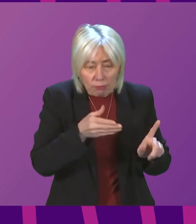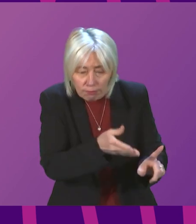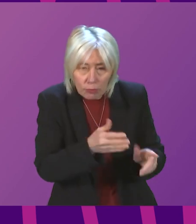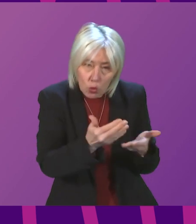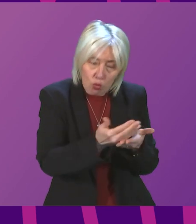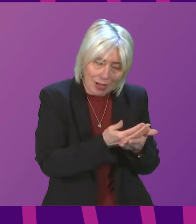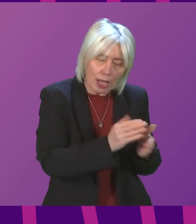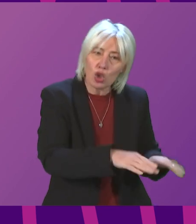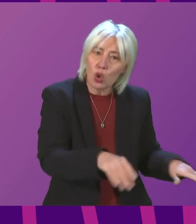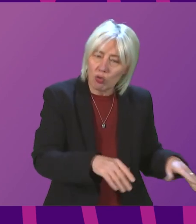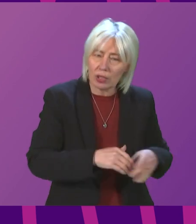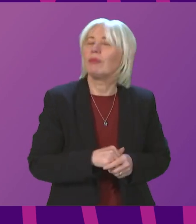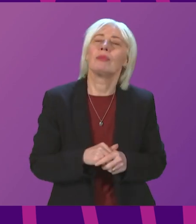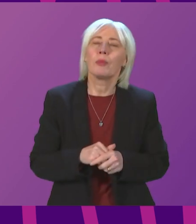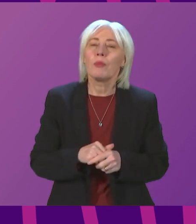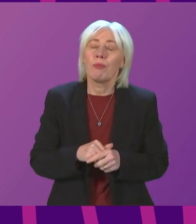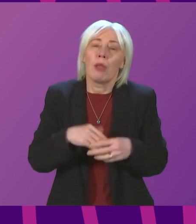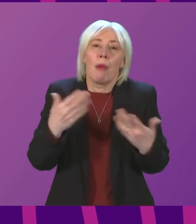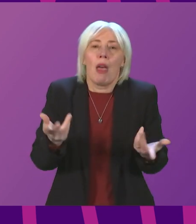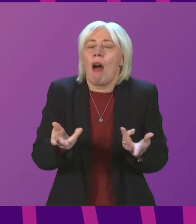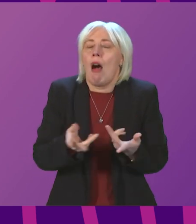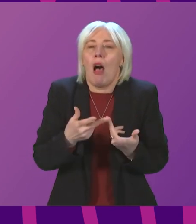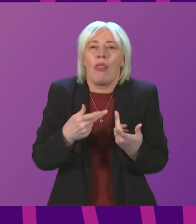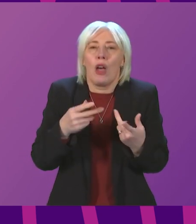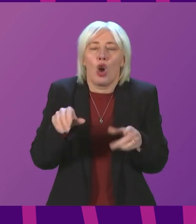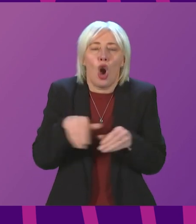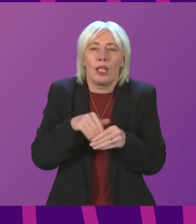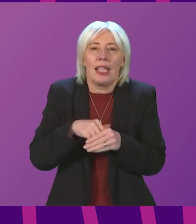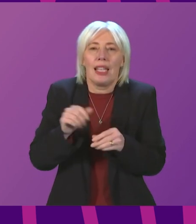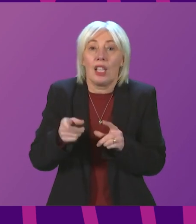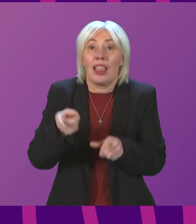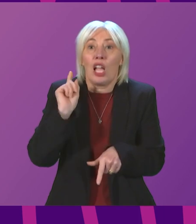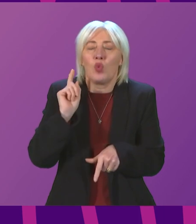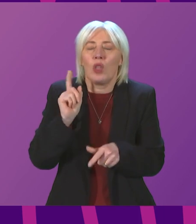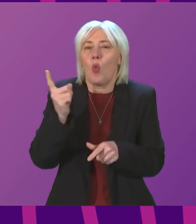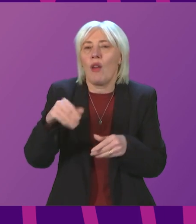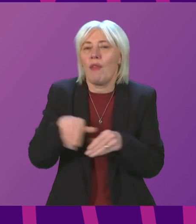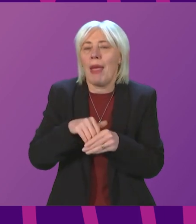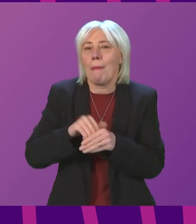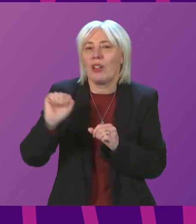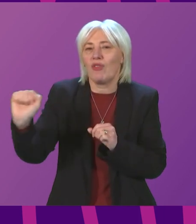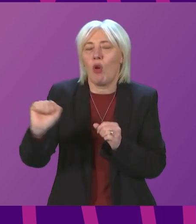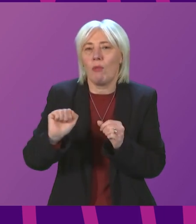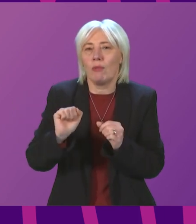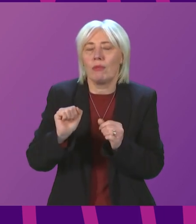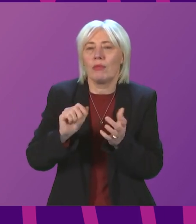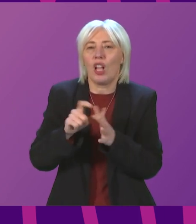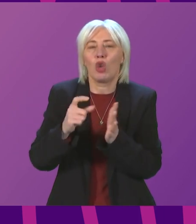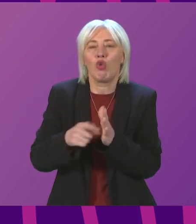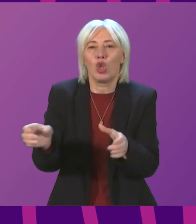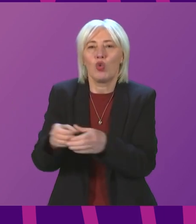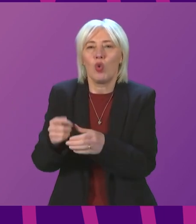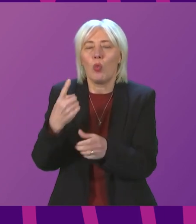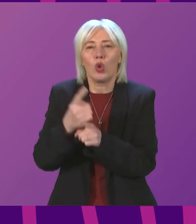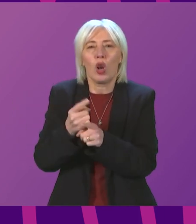children. In another context, one of Douglas Ross's members last week, when the Chamber was talking about exams, had the